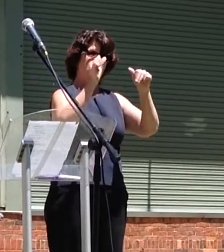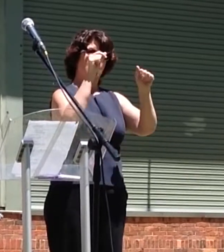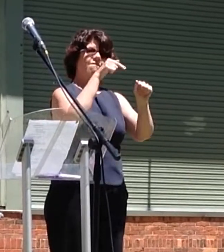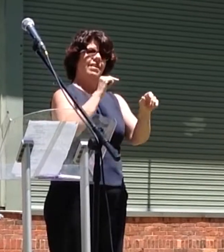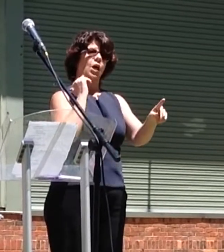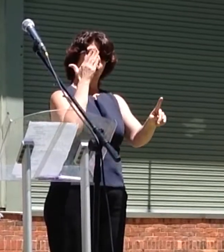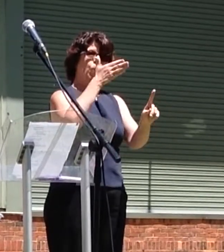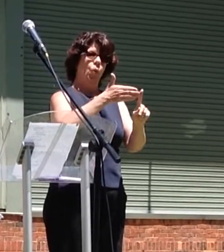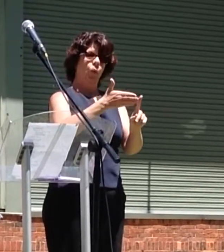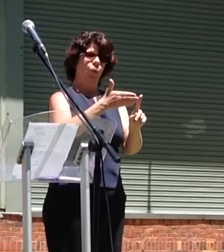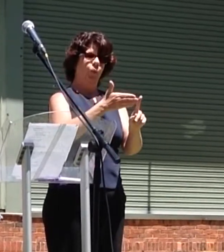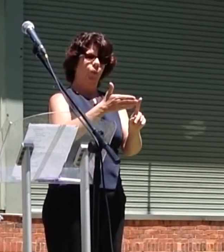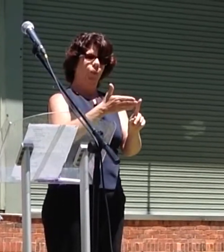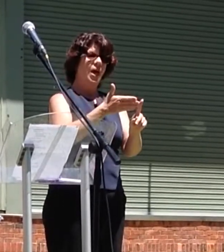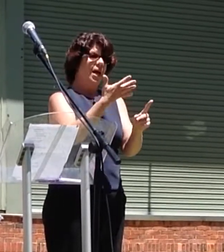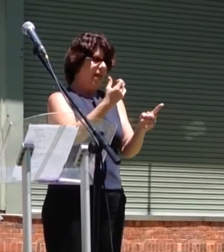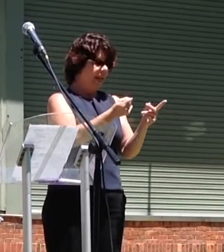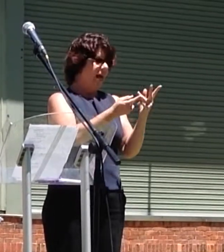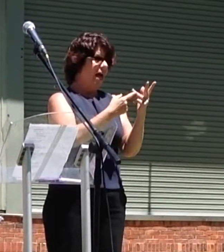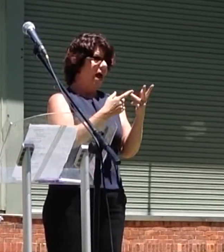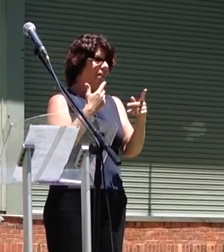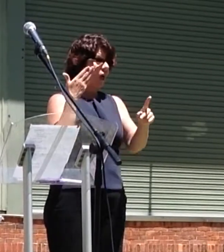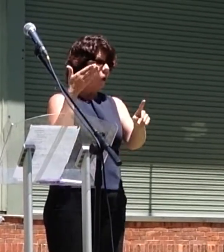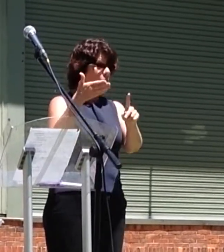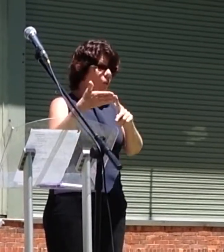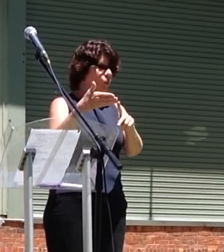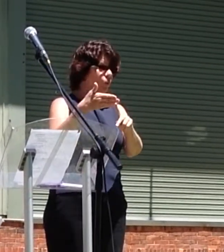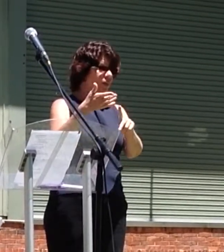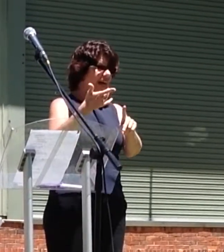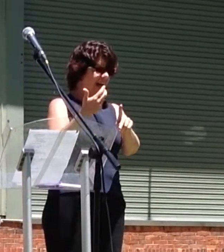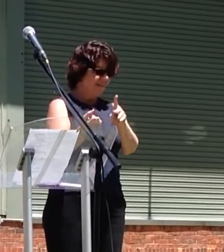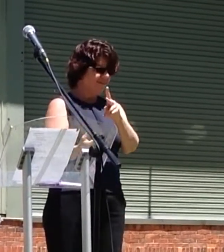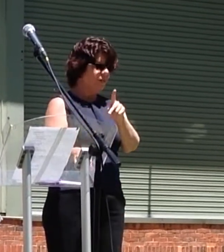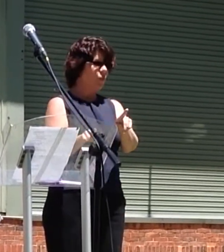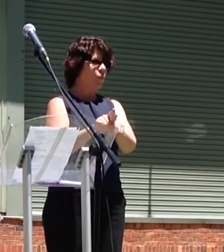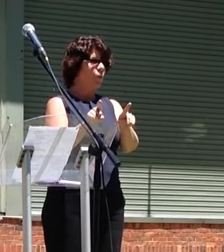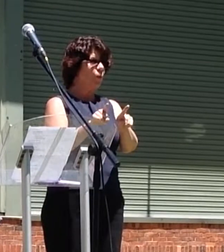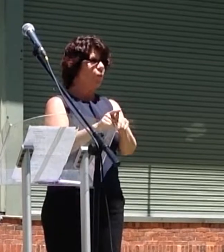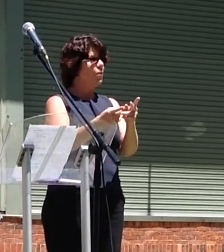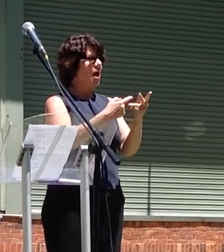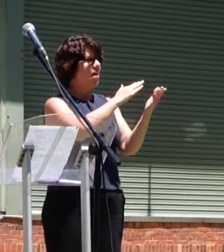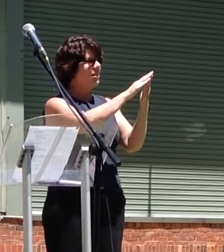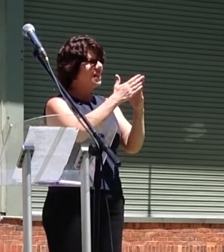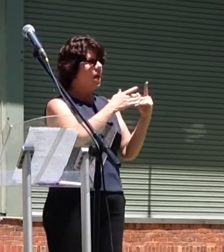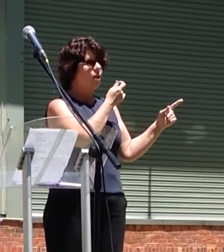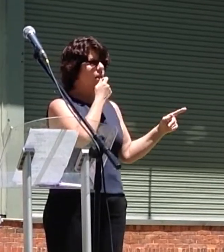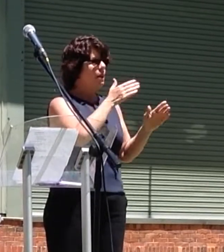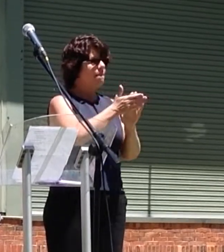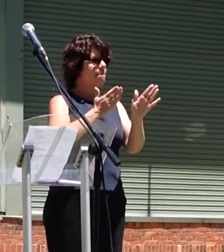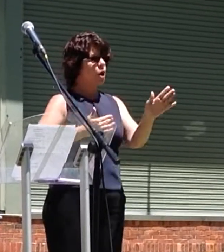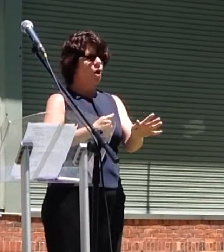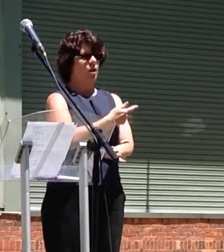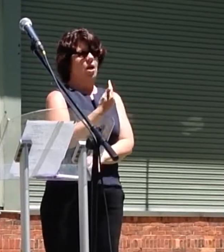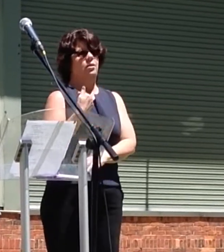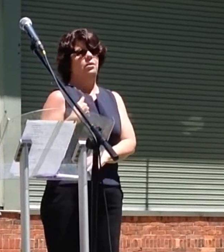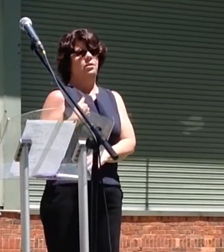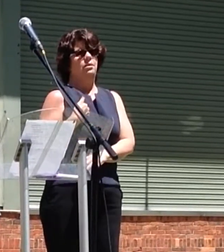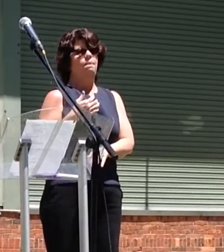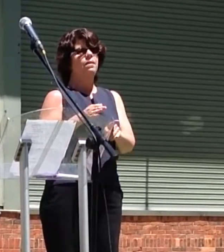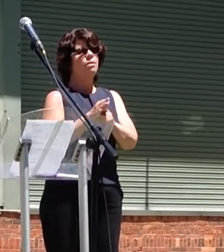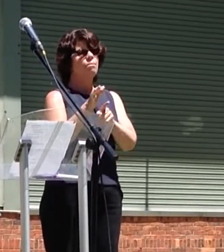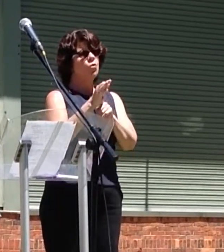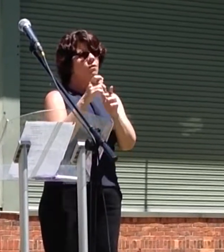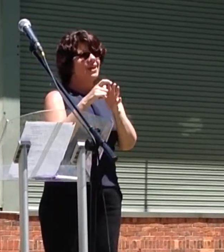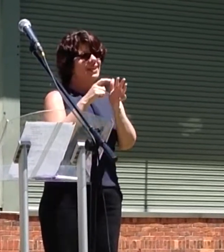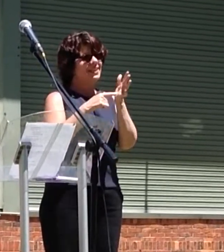probably well ahead of a number of a number of towns around this area. Improving data around disability and statistics